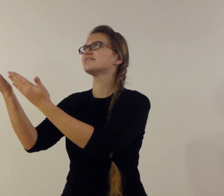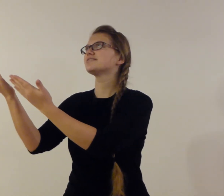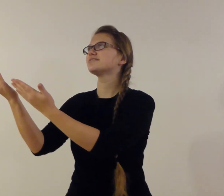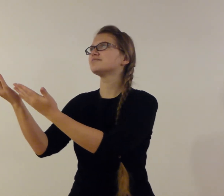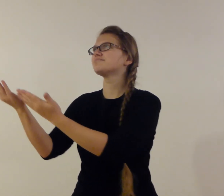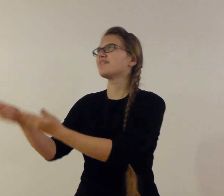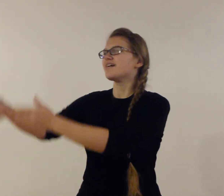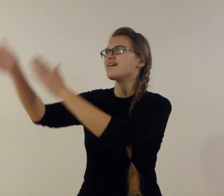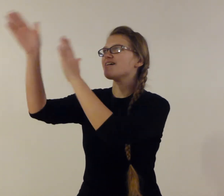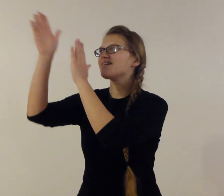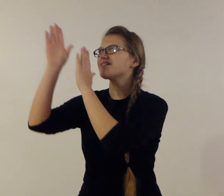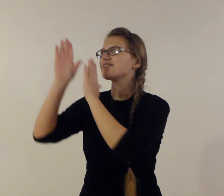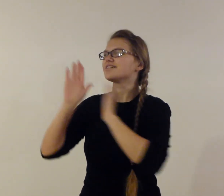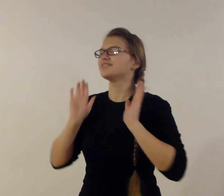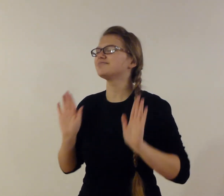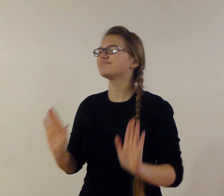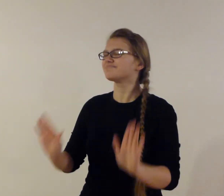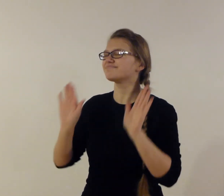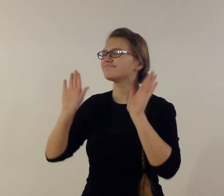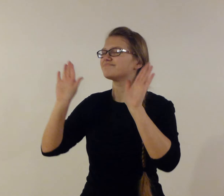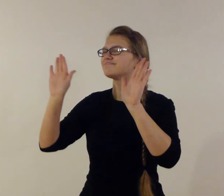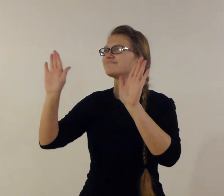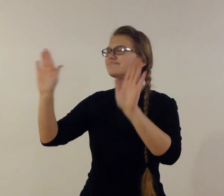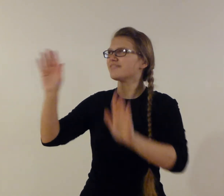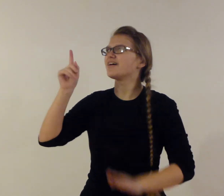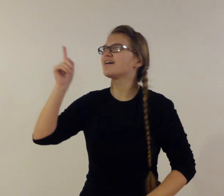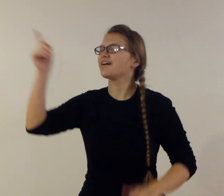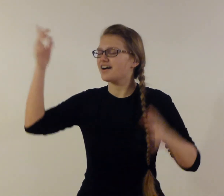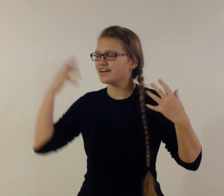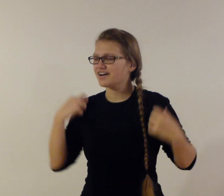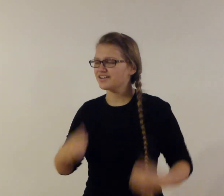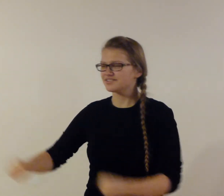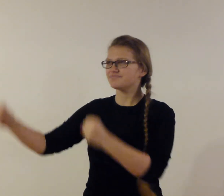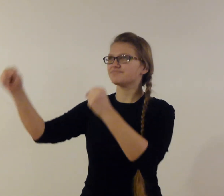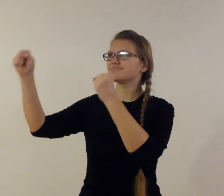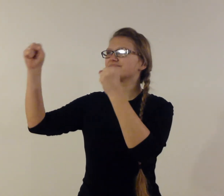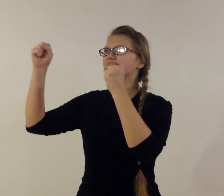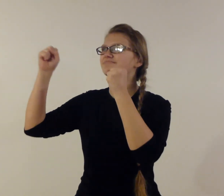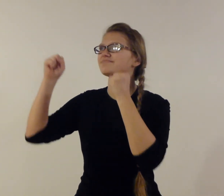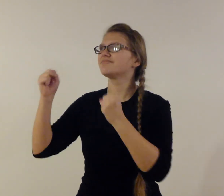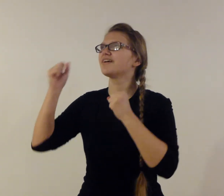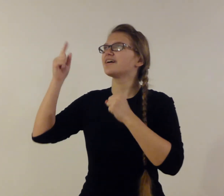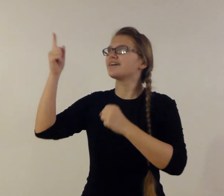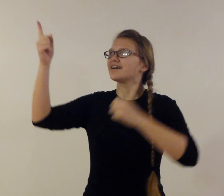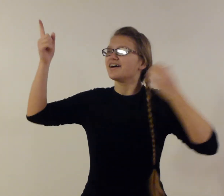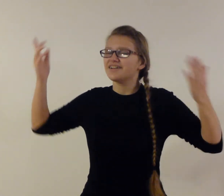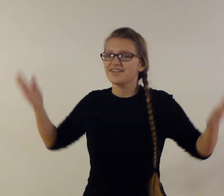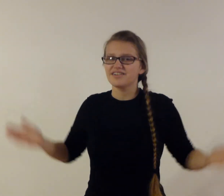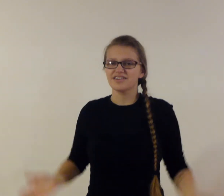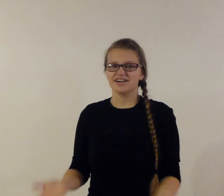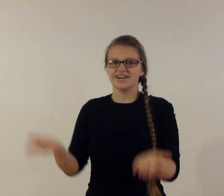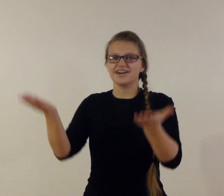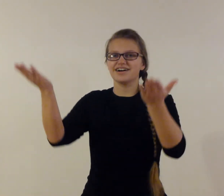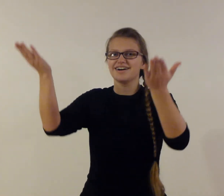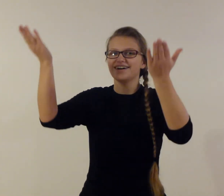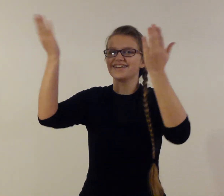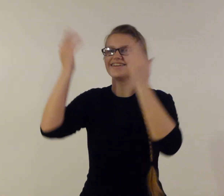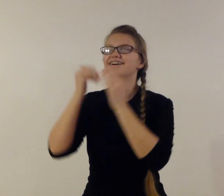Our God is greater Our God is stronger God you are higher than